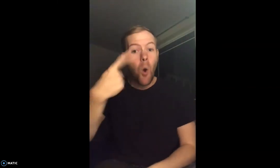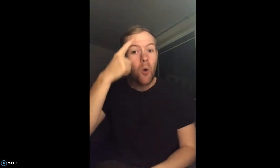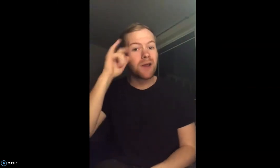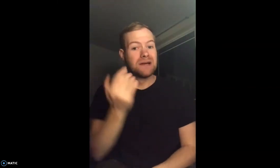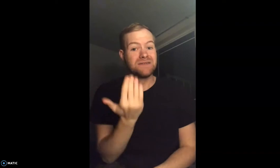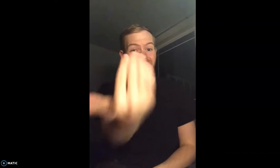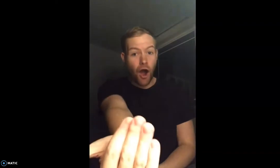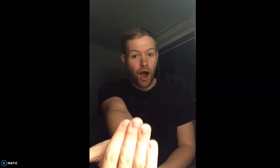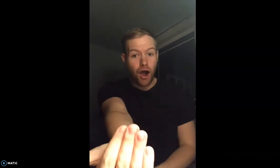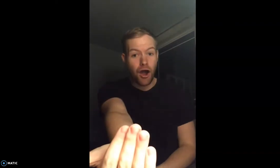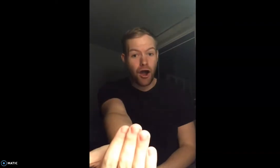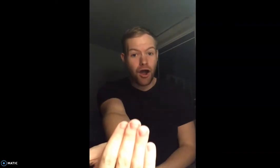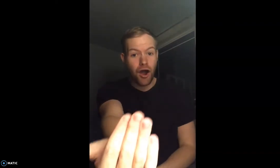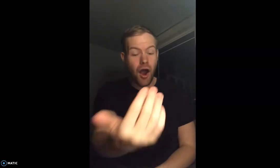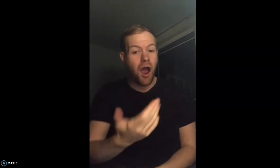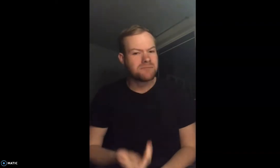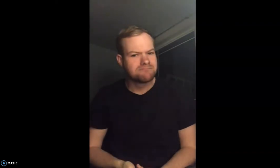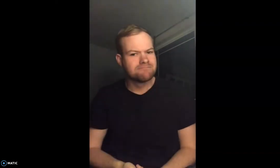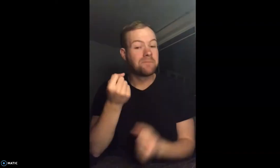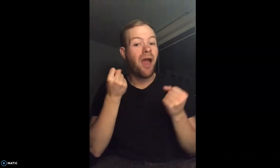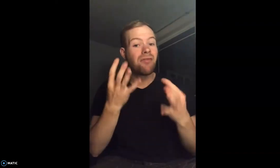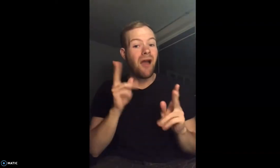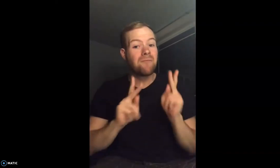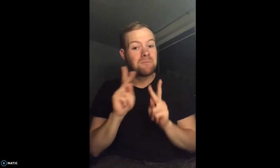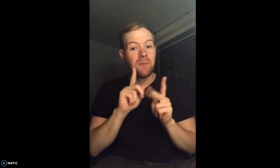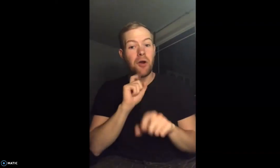And this frame, you can only move this far, forwards.